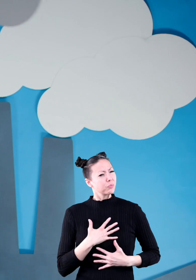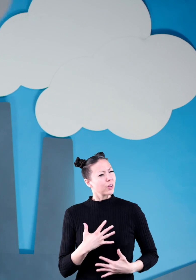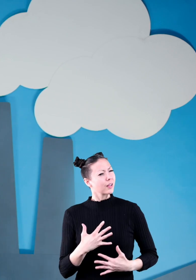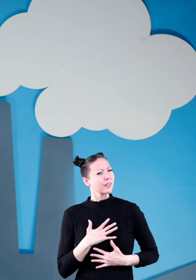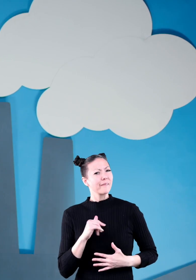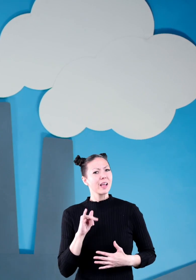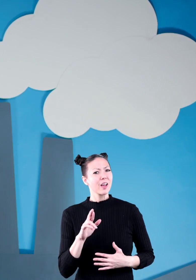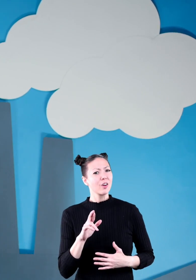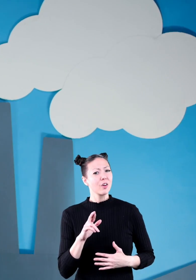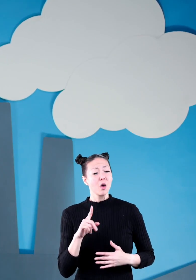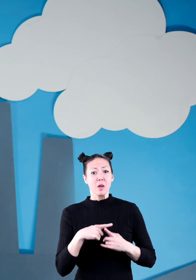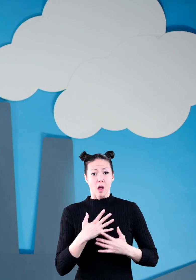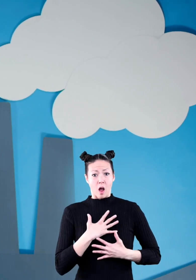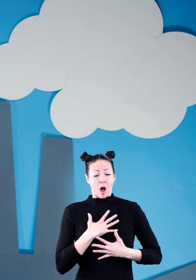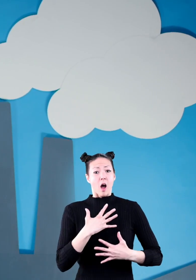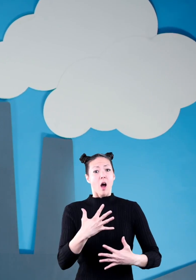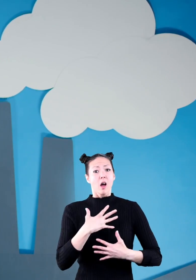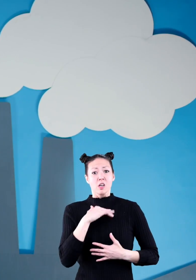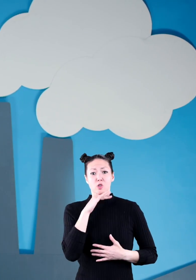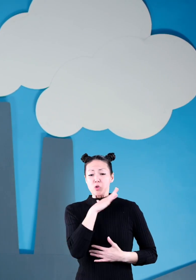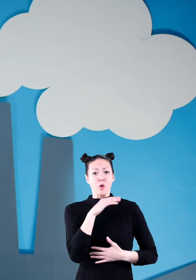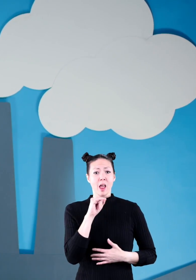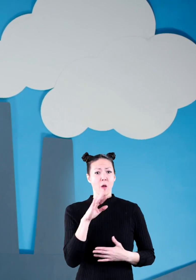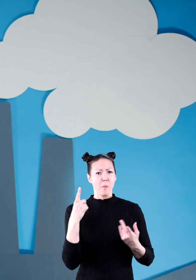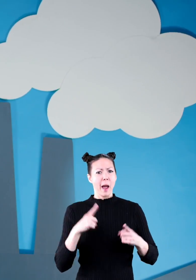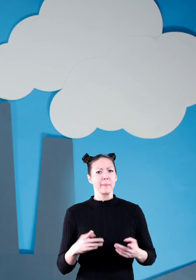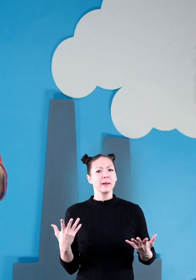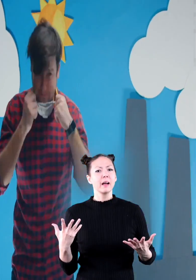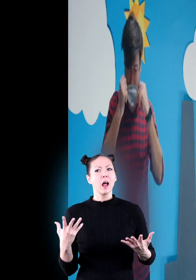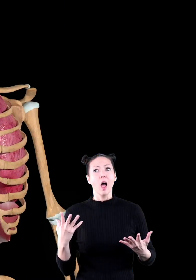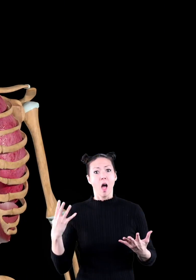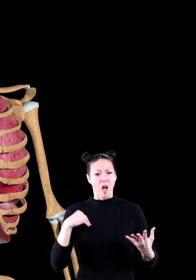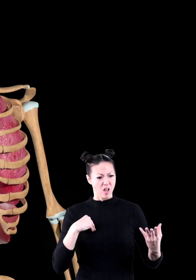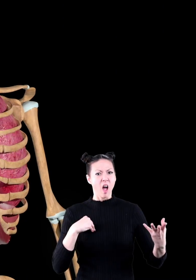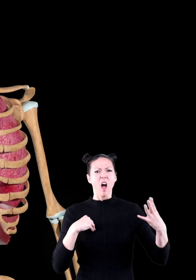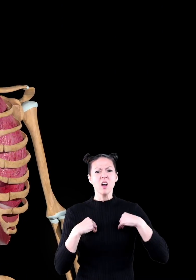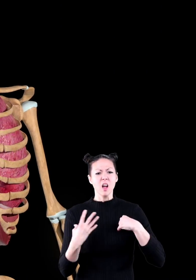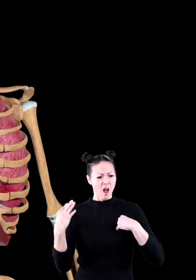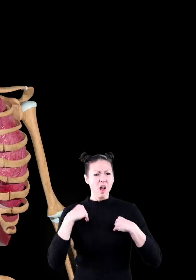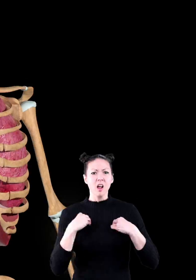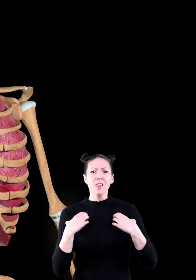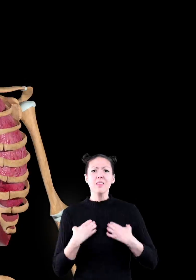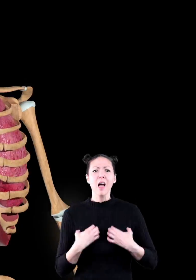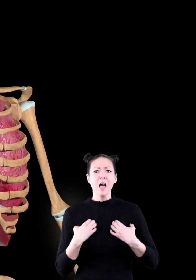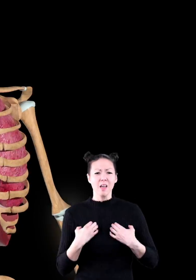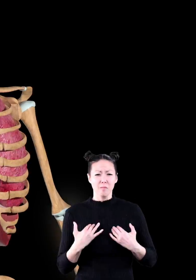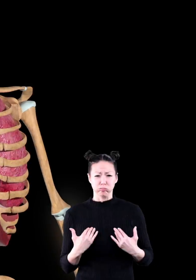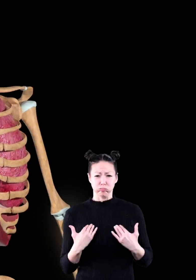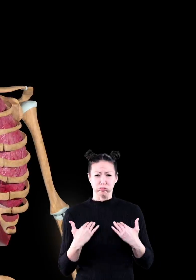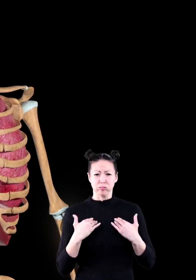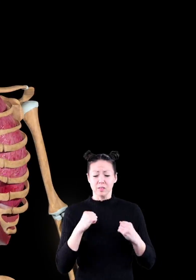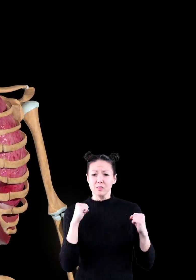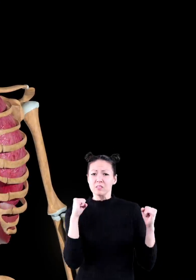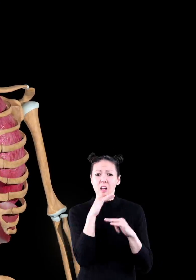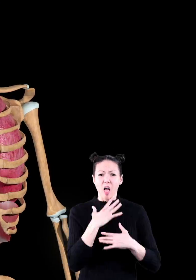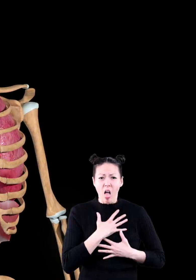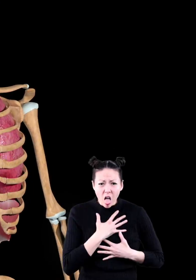to breathe. When they breathe in dirty air, the dirt gets trapped in our lungs, making them dirty as well.